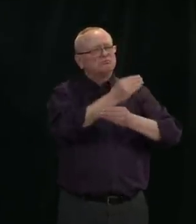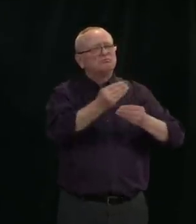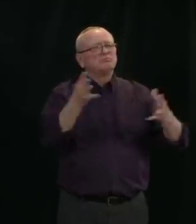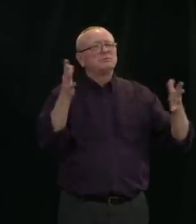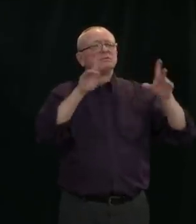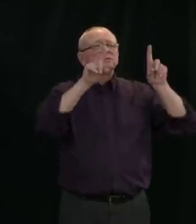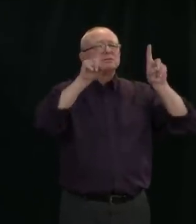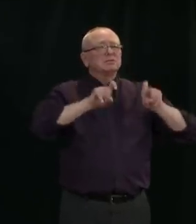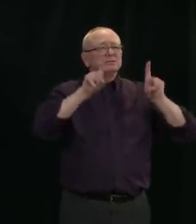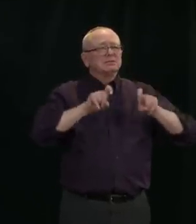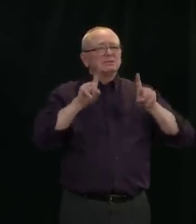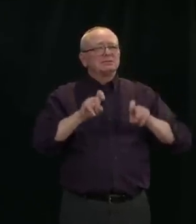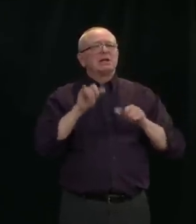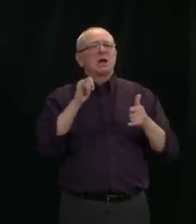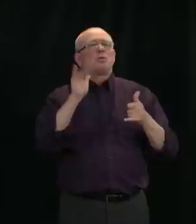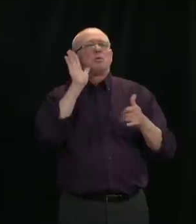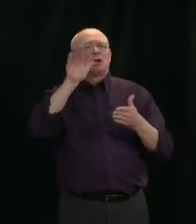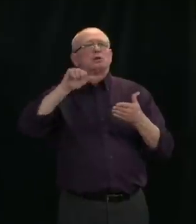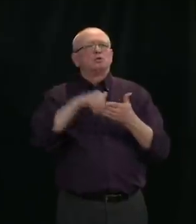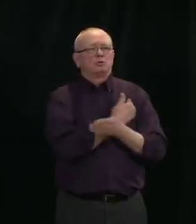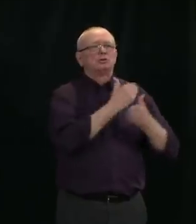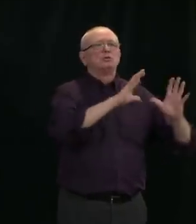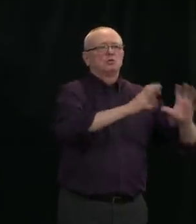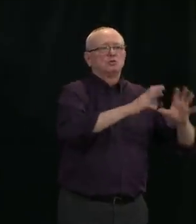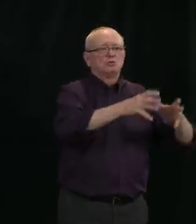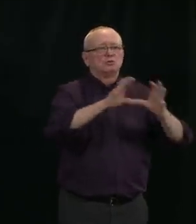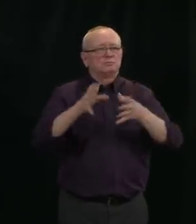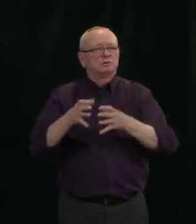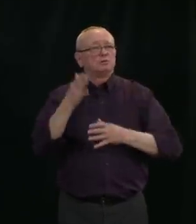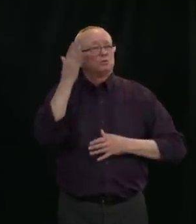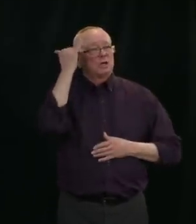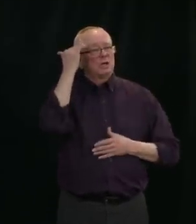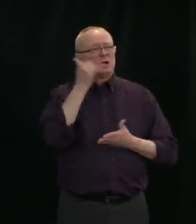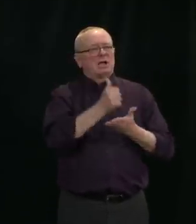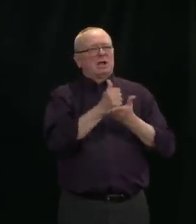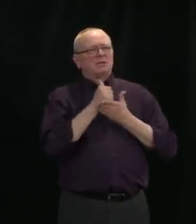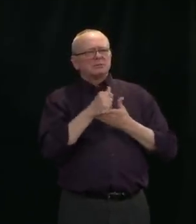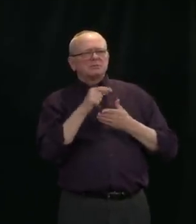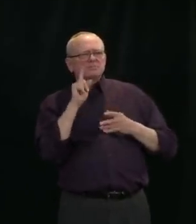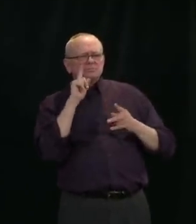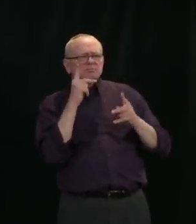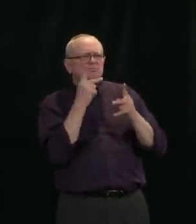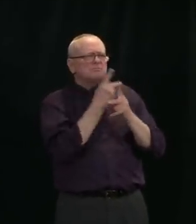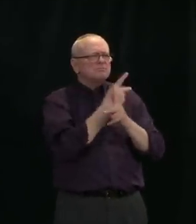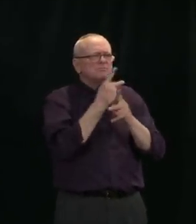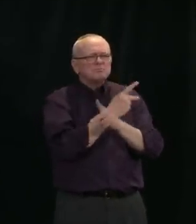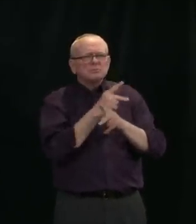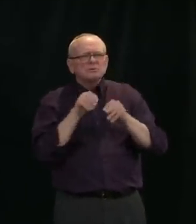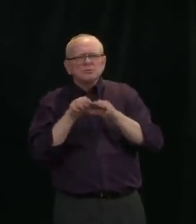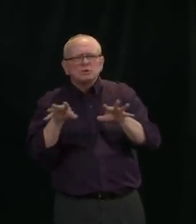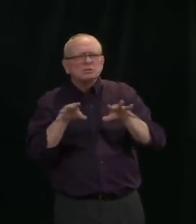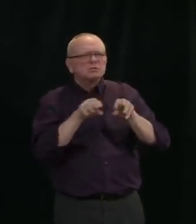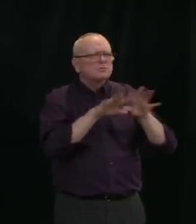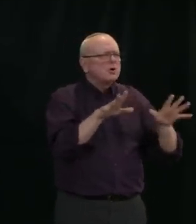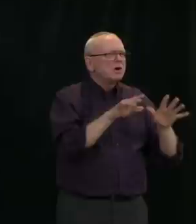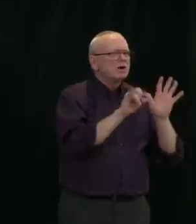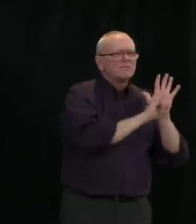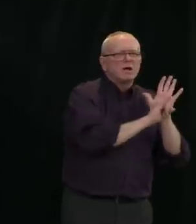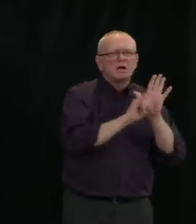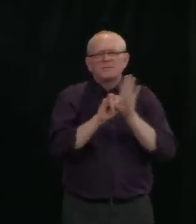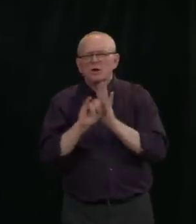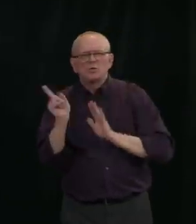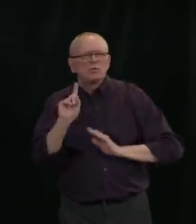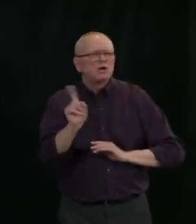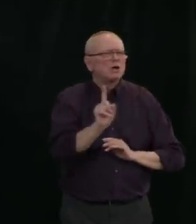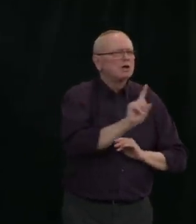identify the spread of this virus in our province. We stopped testing returning travellers with mild symptoms